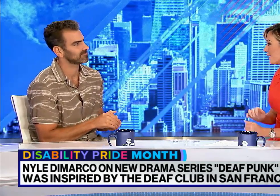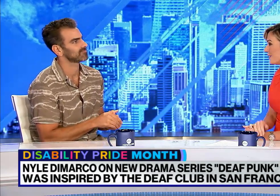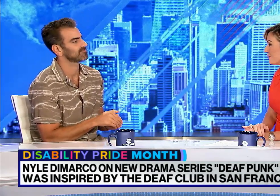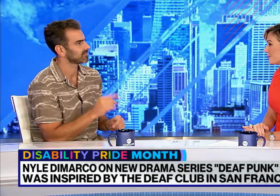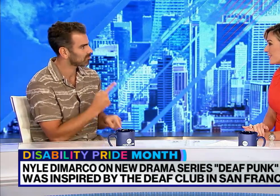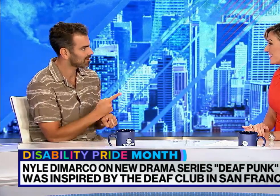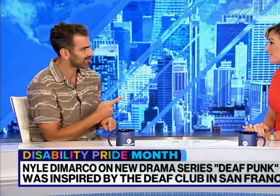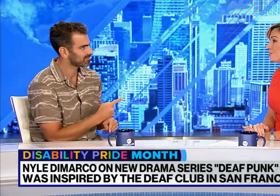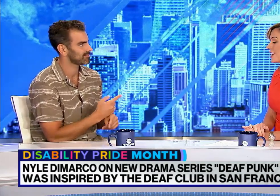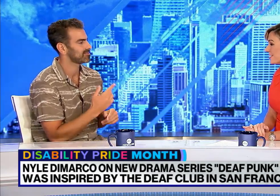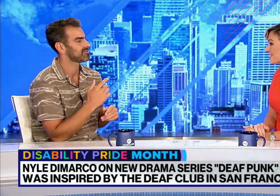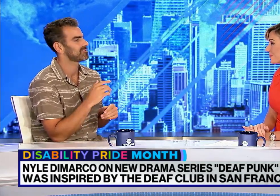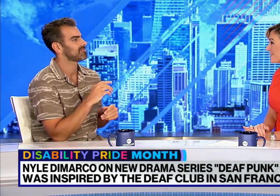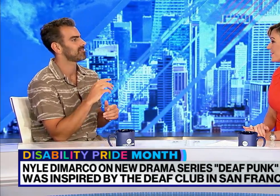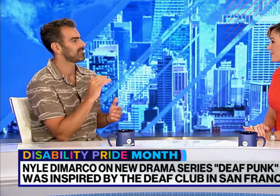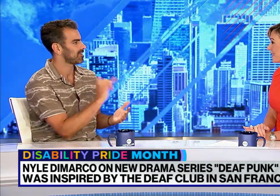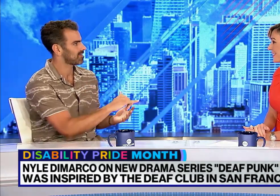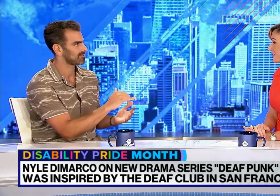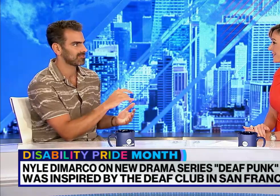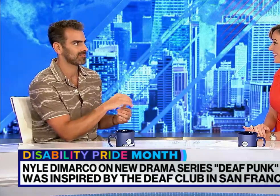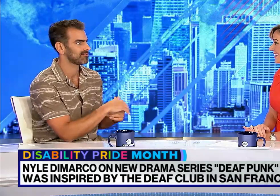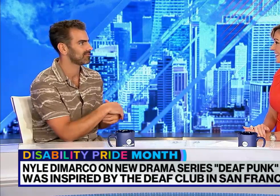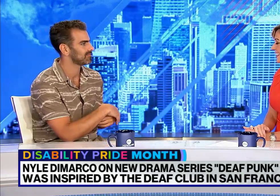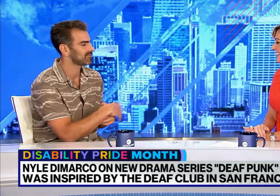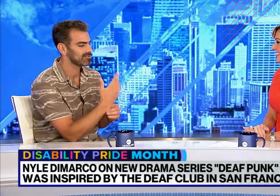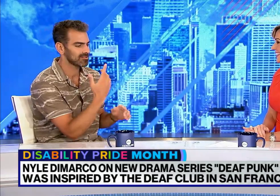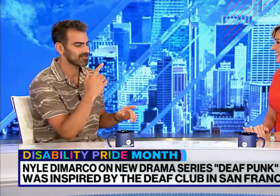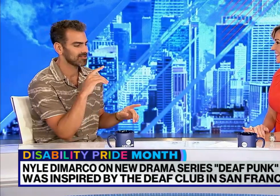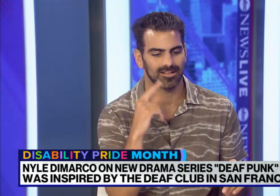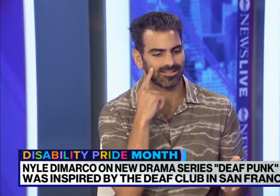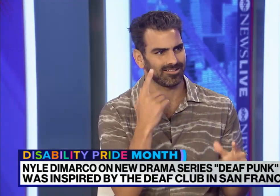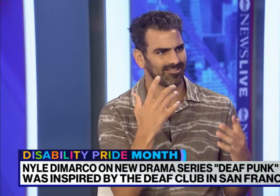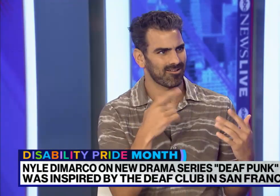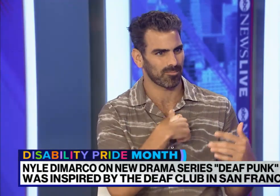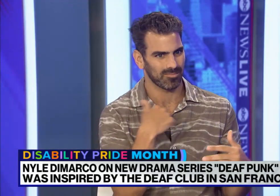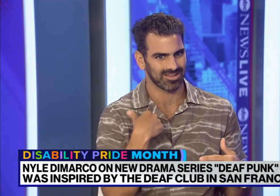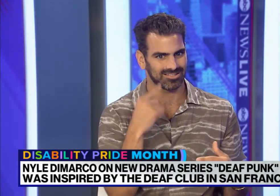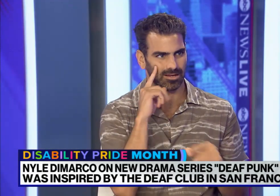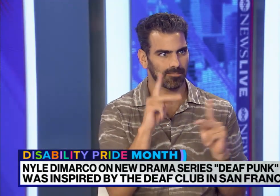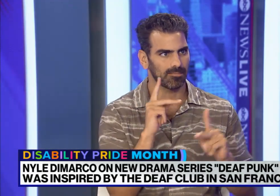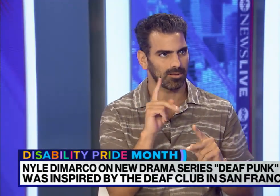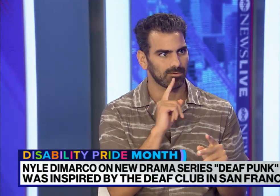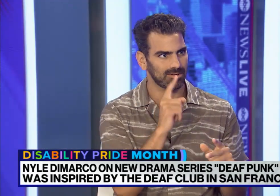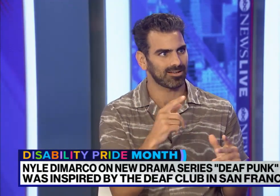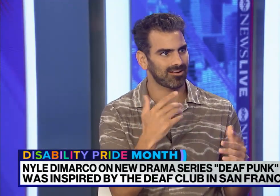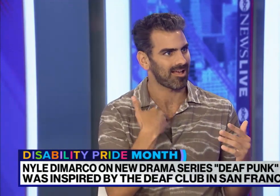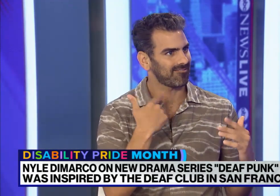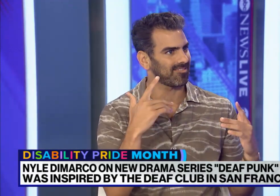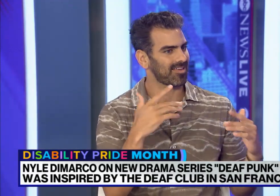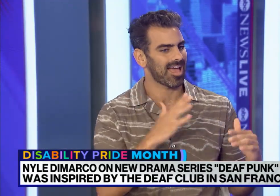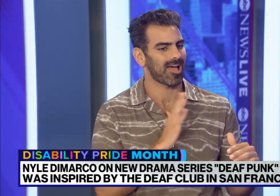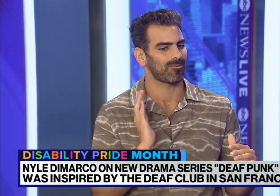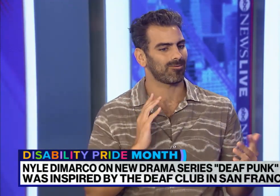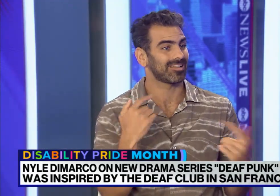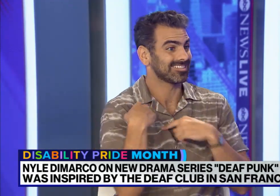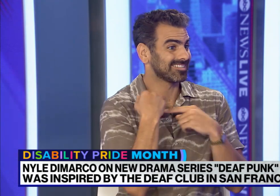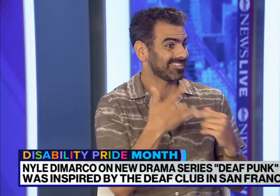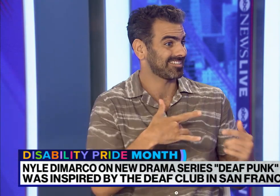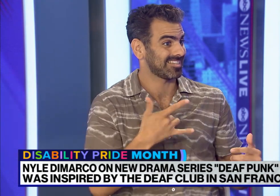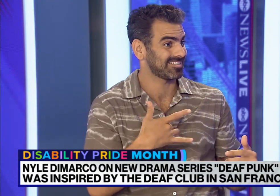music just as much as we do. Absolutely. Absolutely. Deaf people do have our own